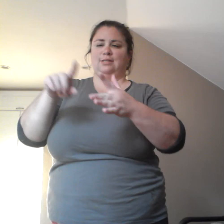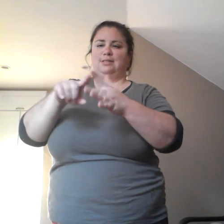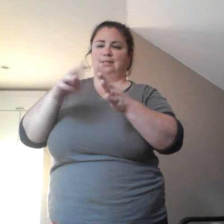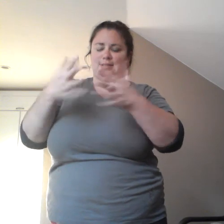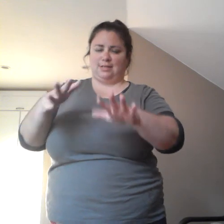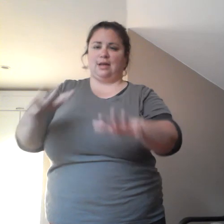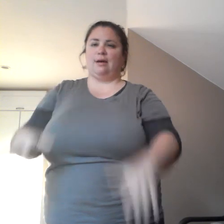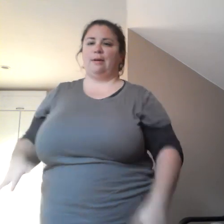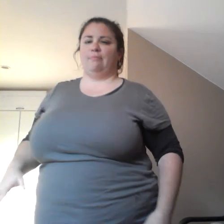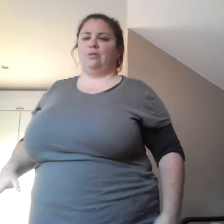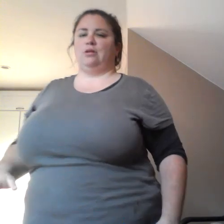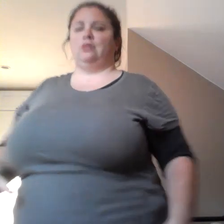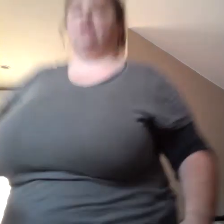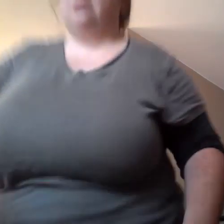Hello, I'm Kelly. and a little bird. camera's pe we're